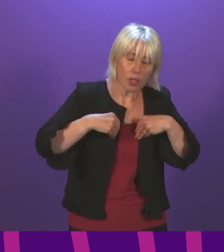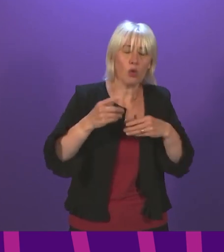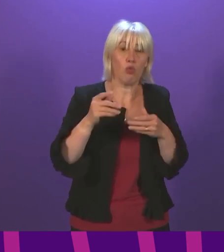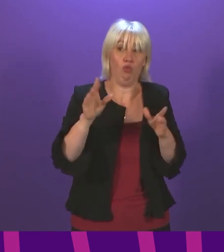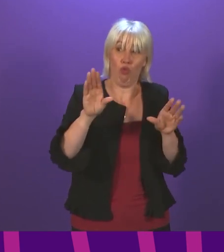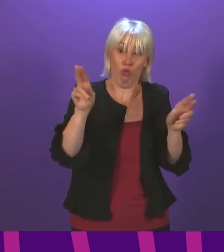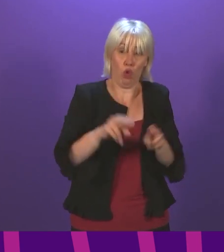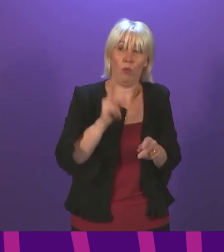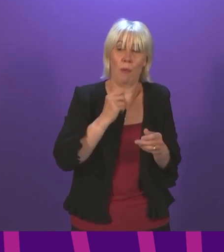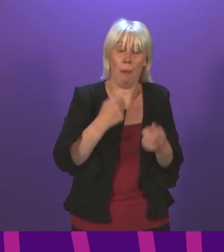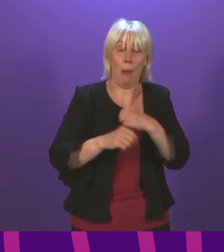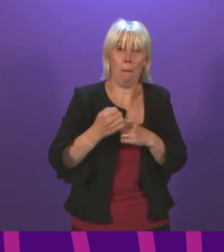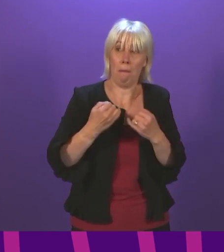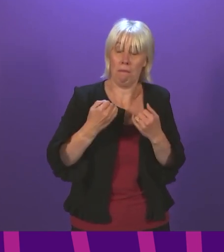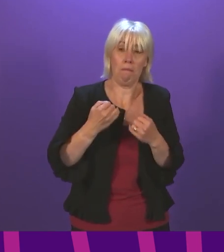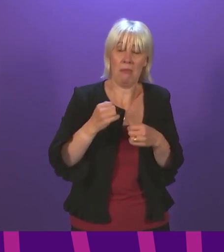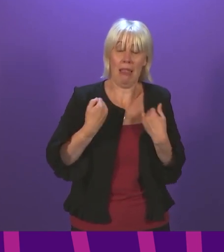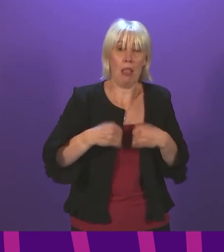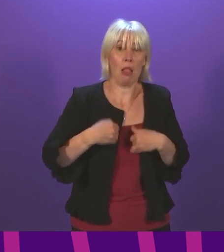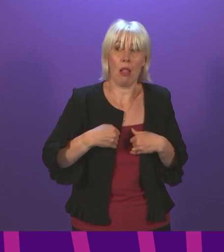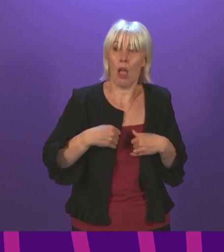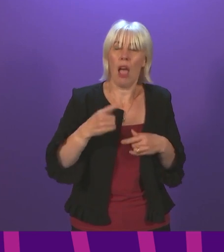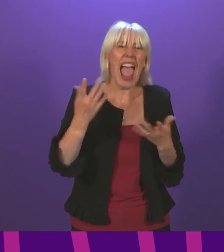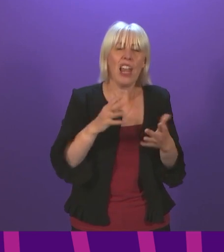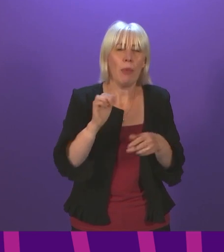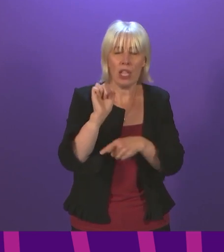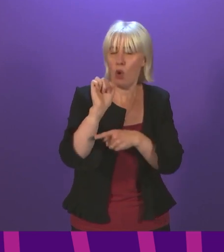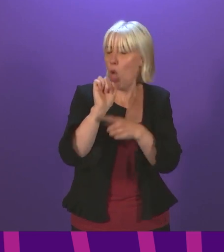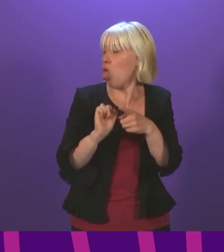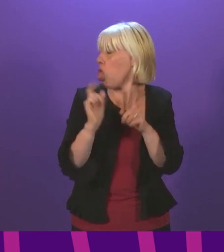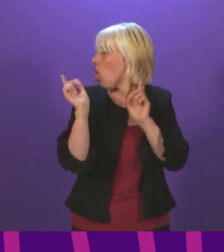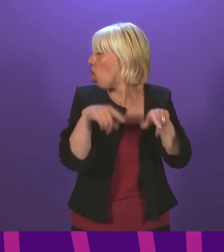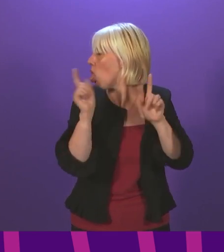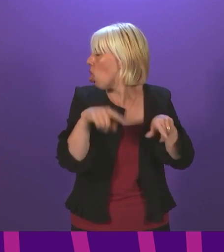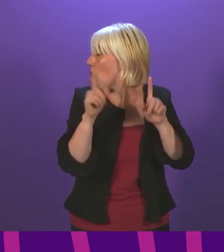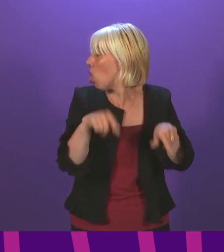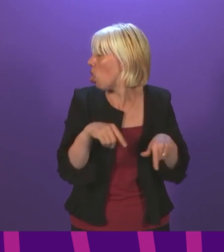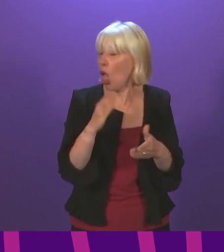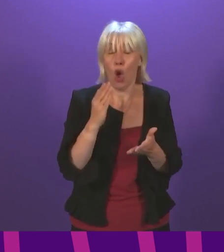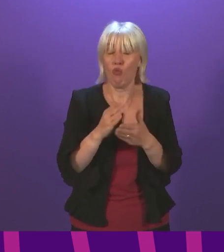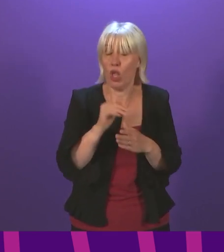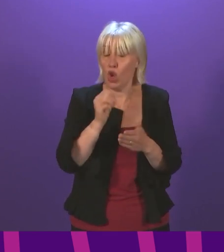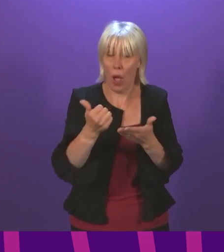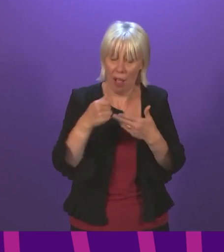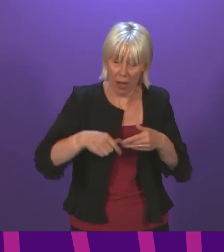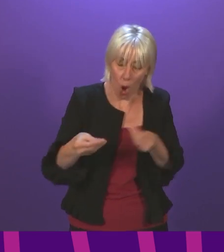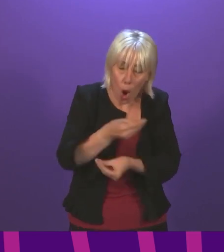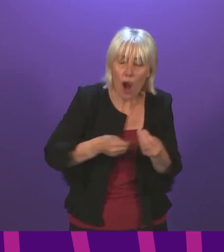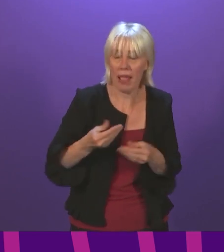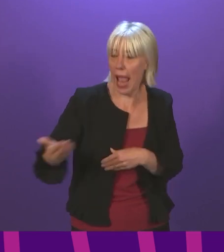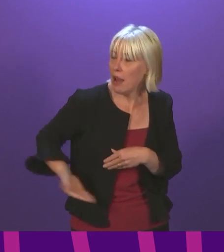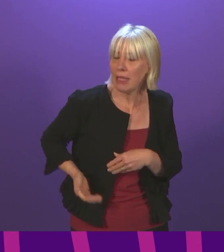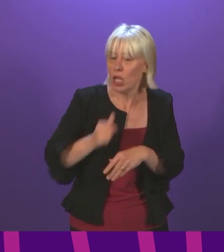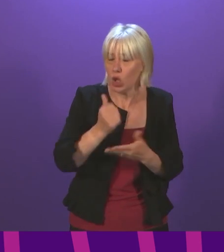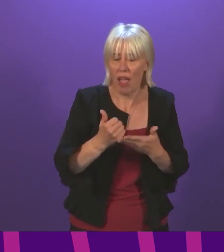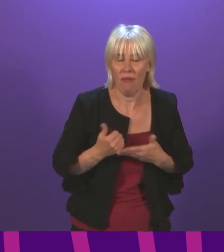we keep our economy open. And anybody who, frankly, buries their head in the sand in the face of that is not doing the economy or any business any